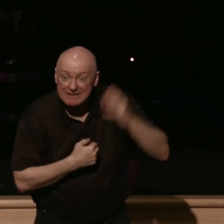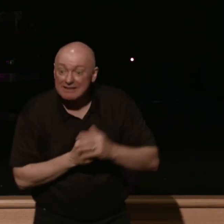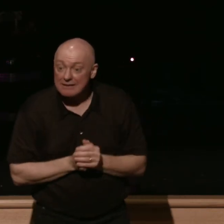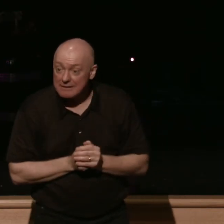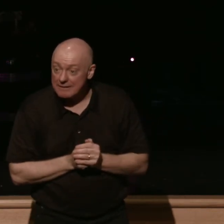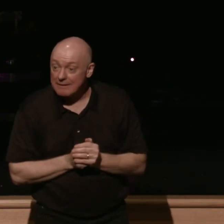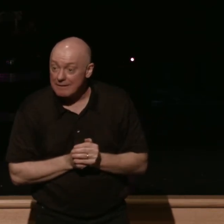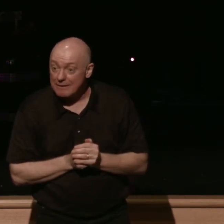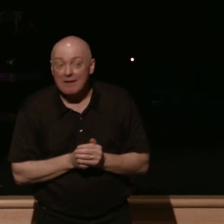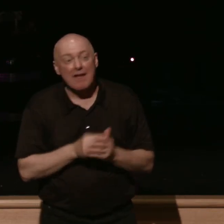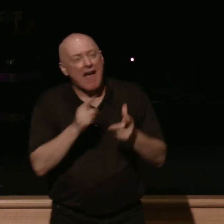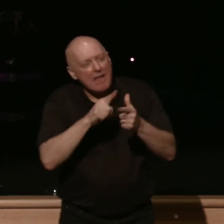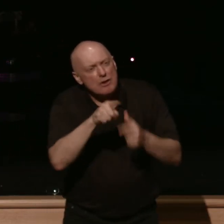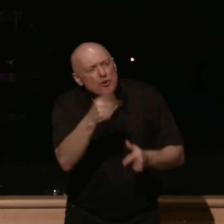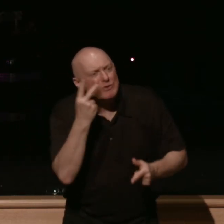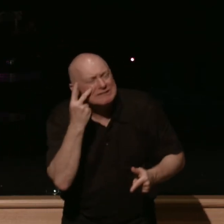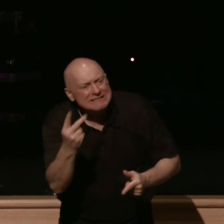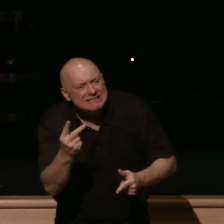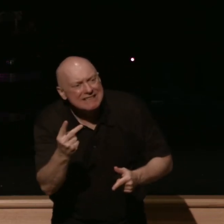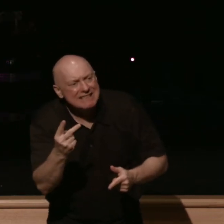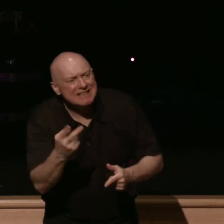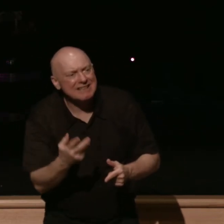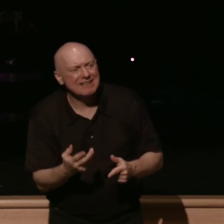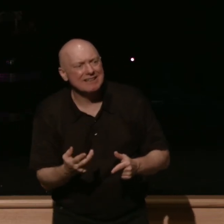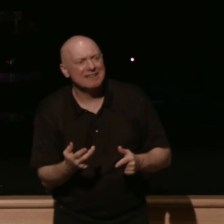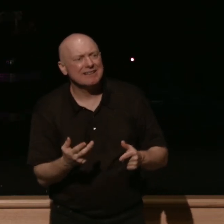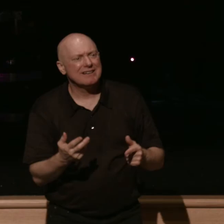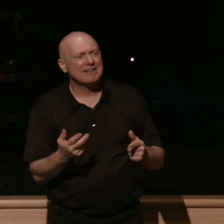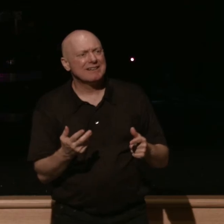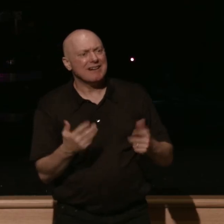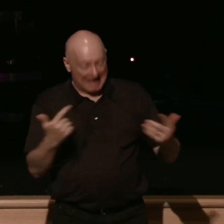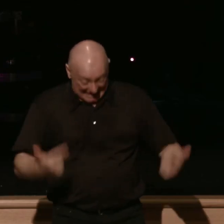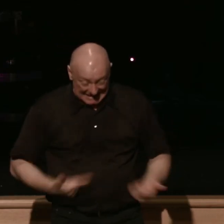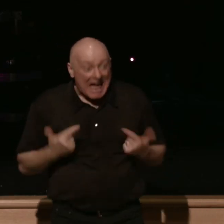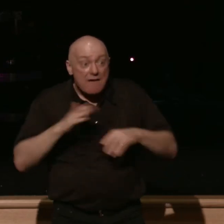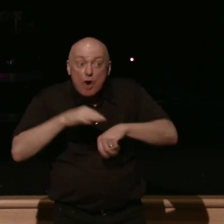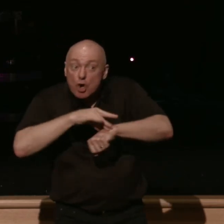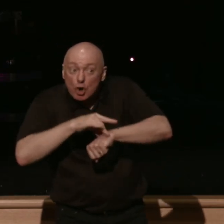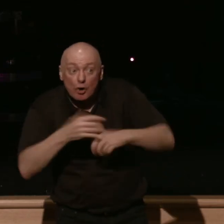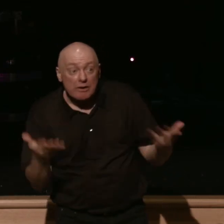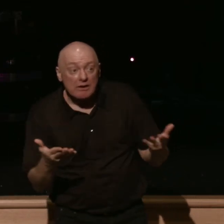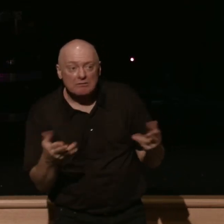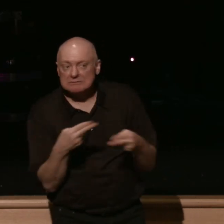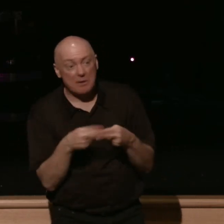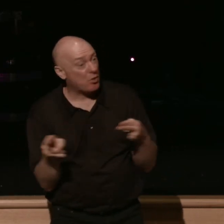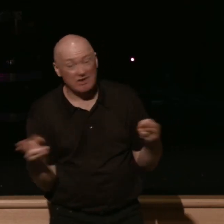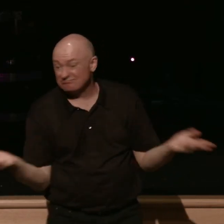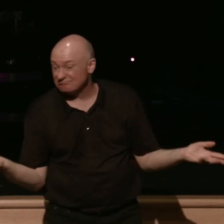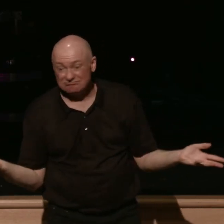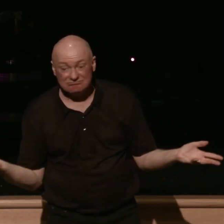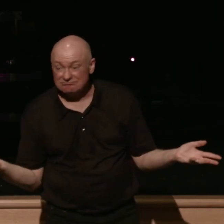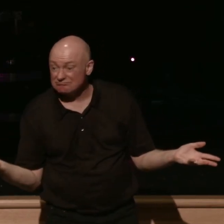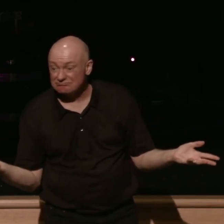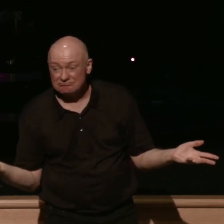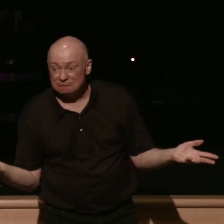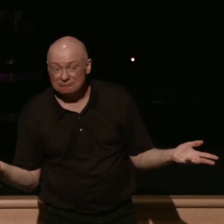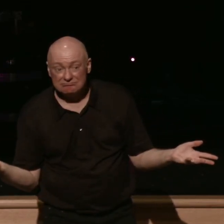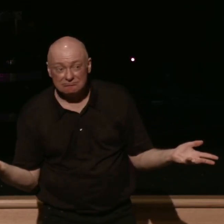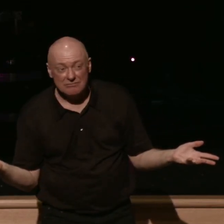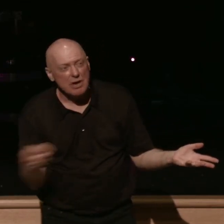so that you would see that this thing this thing called life on this earth is only temporary so that you could see that the